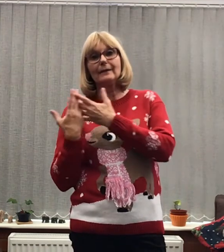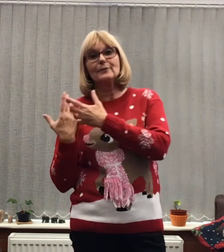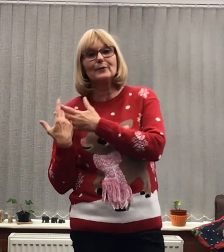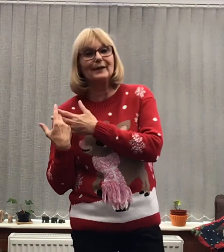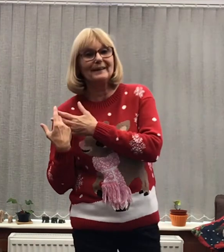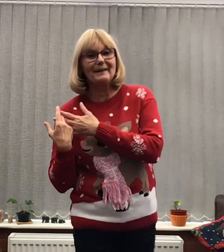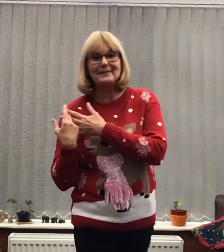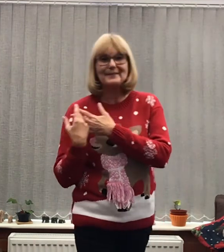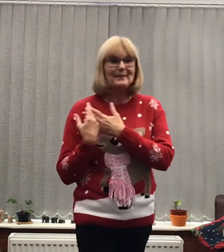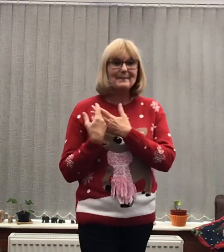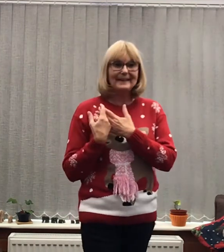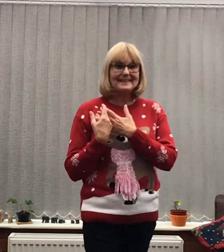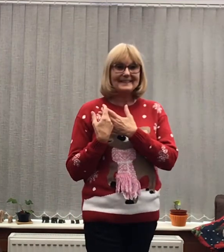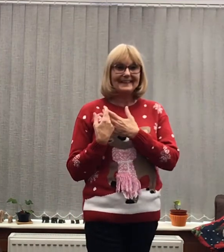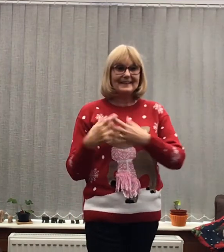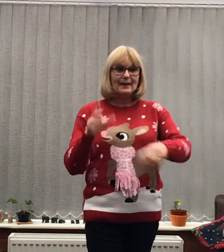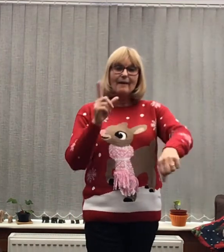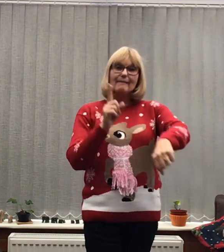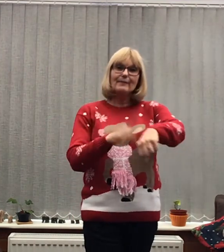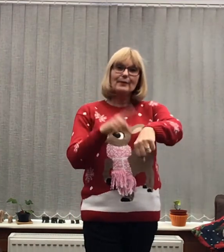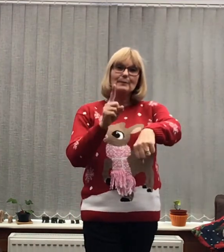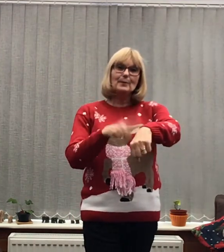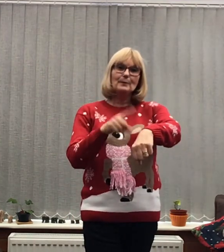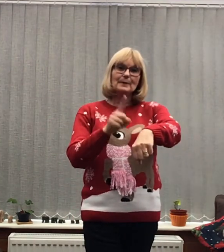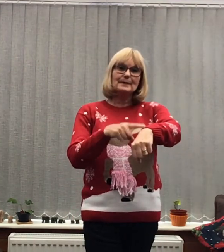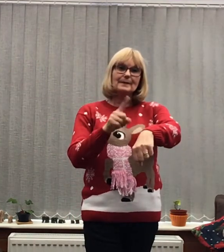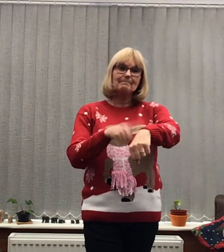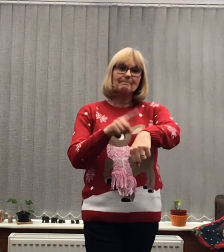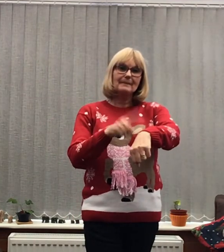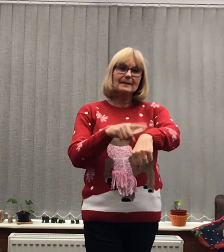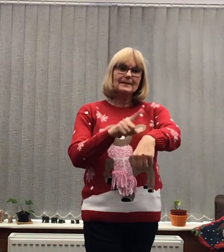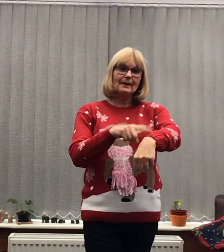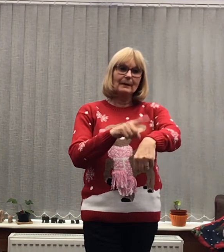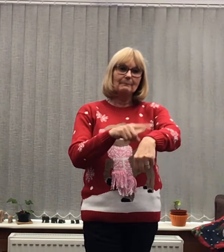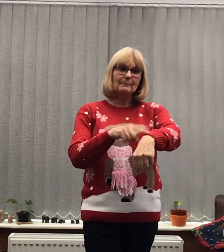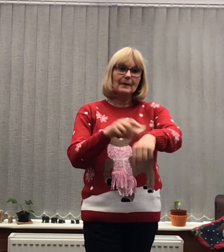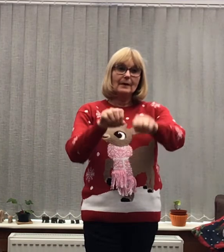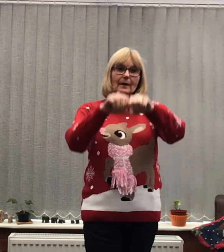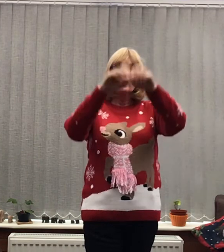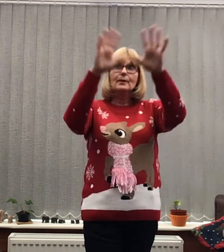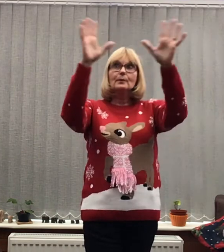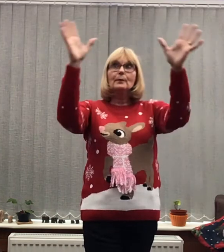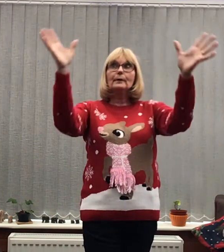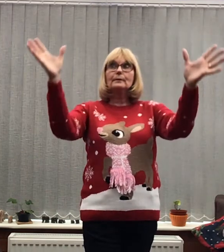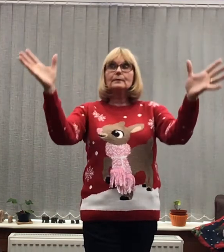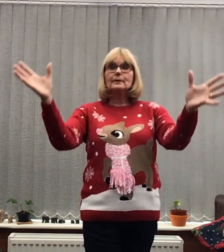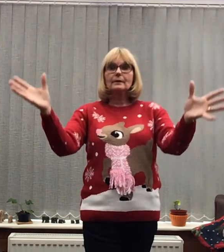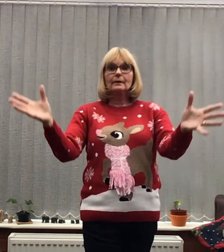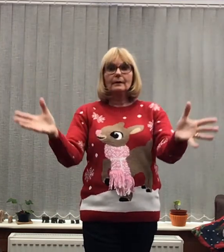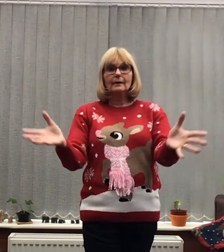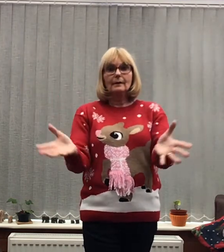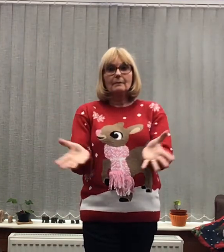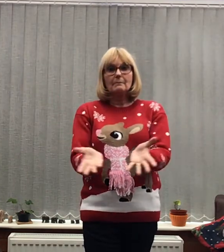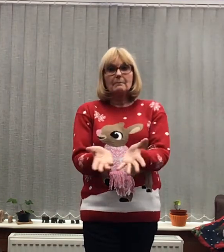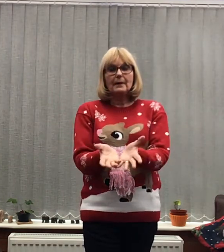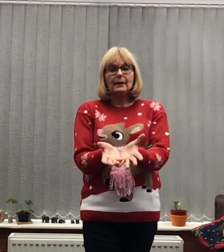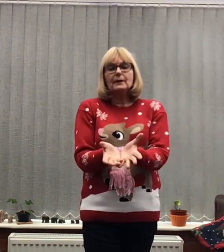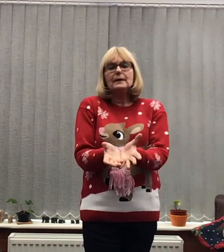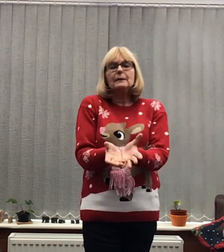of joy and laughter There's not many signs For a moment Time The world The world need